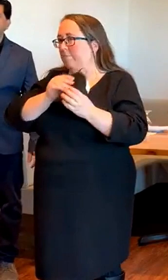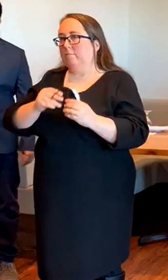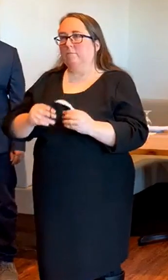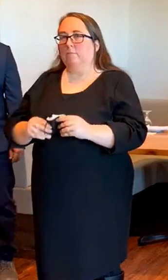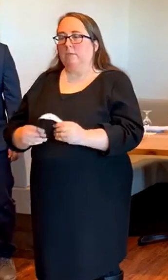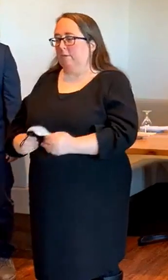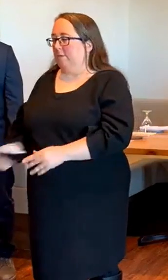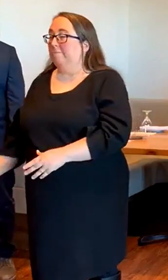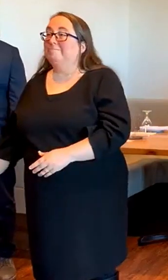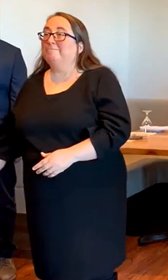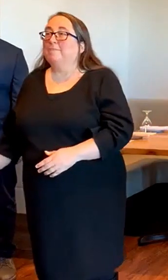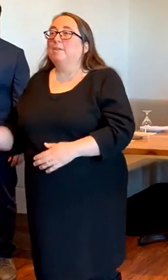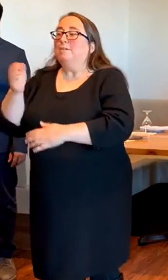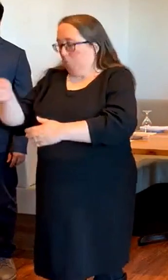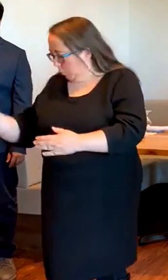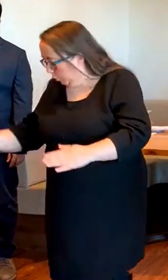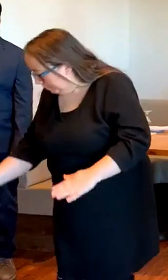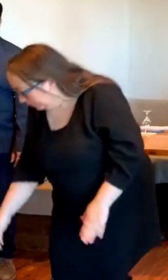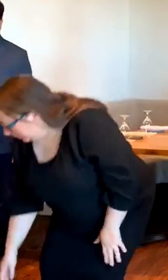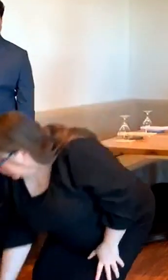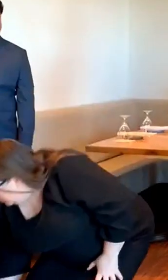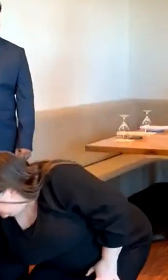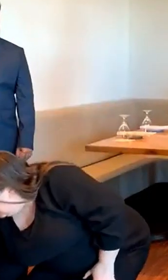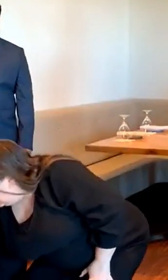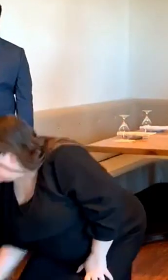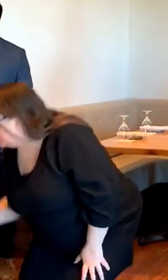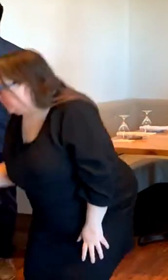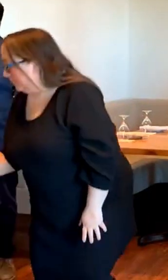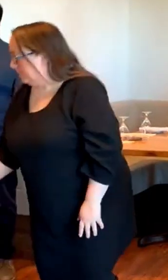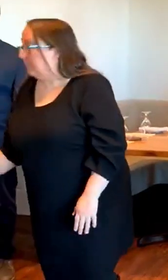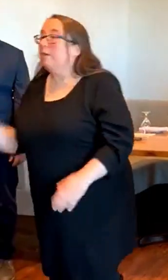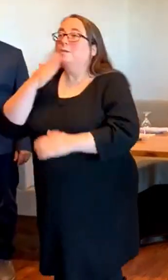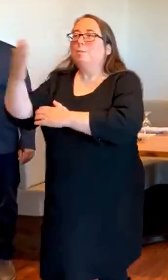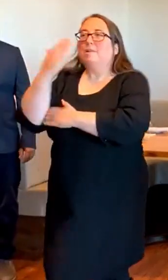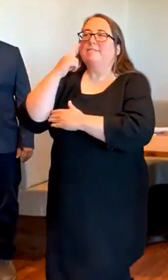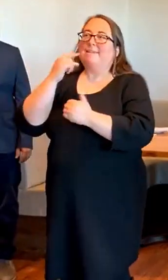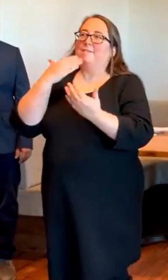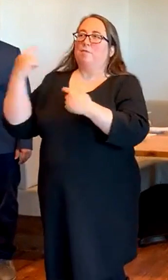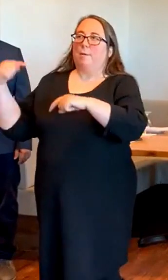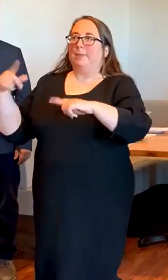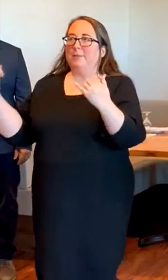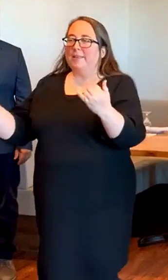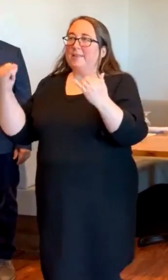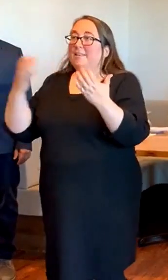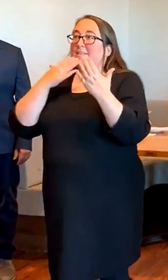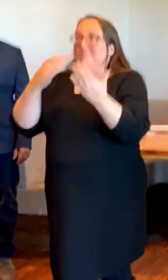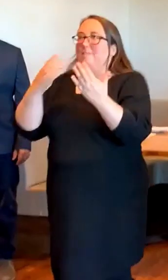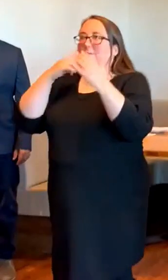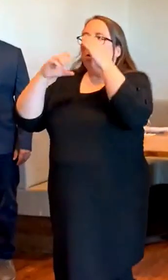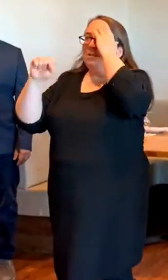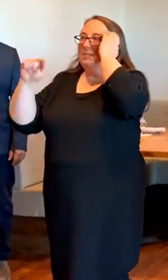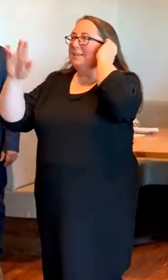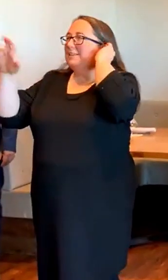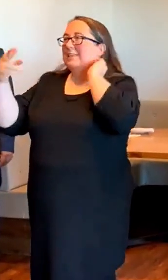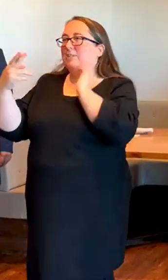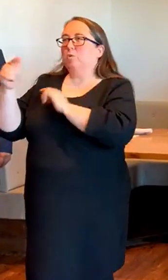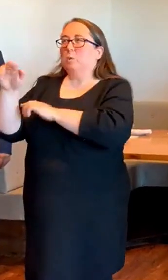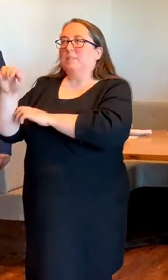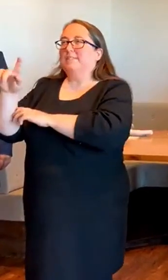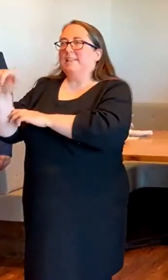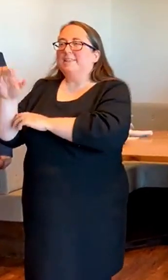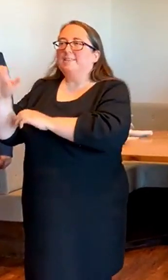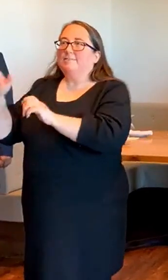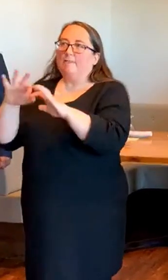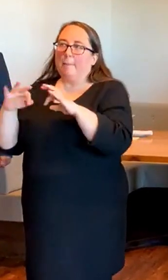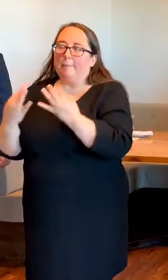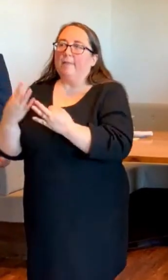Good morning. Thank you to all for joining us today. Also, thank you to Satish Gounassetti, his